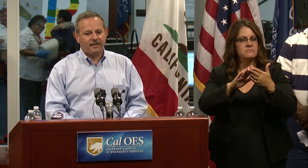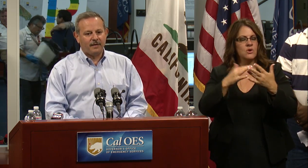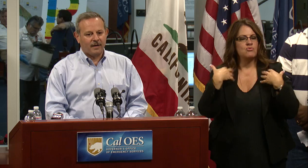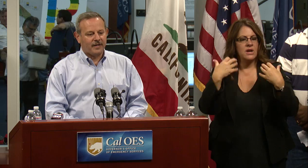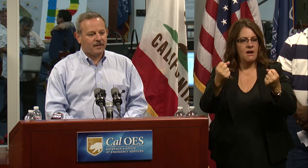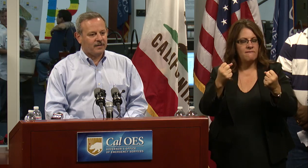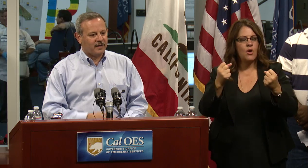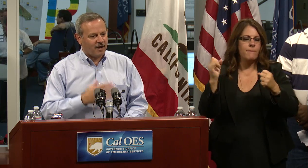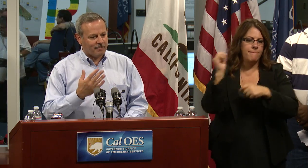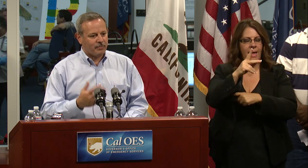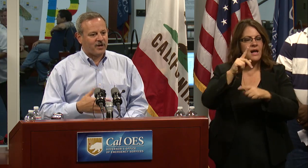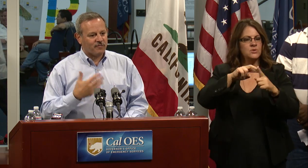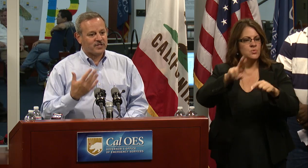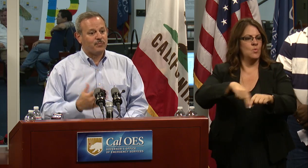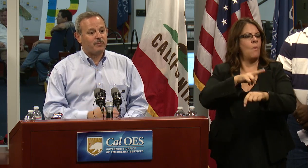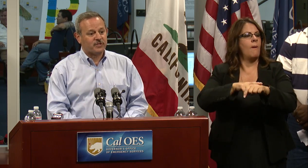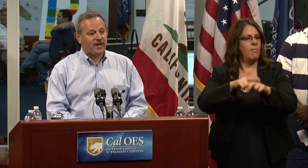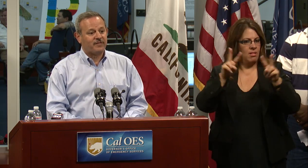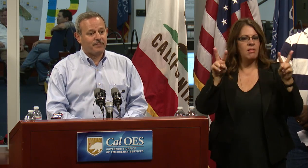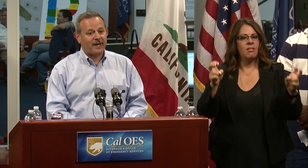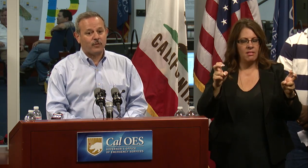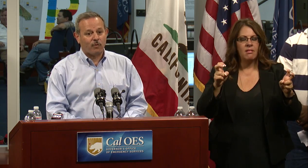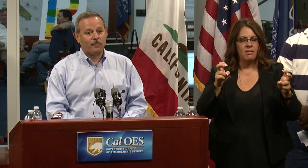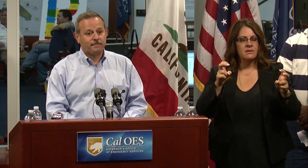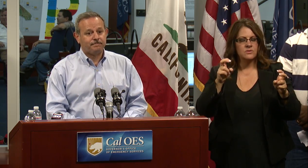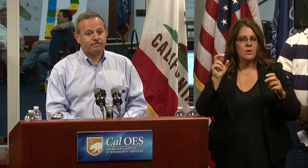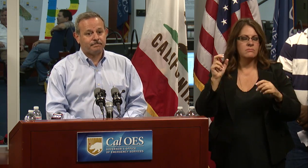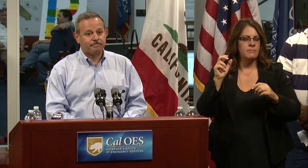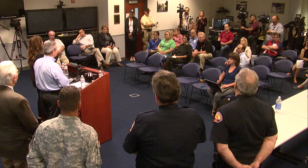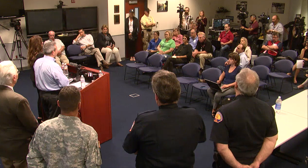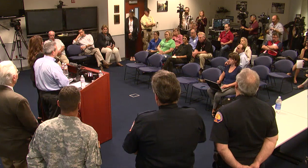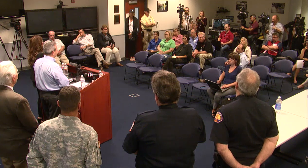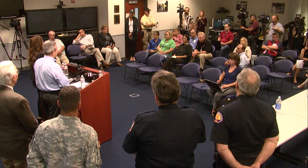and, uh, the economy recovers and people's lives get back to normal.